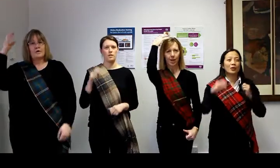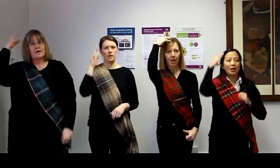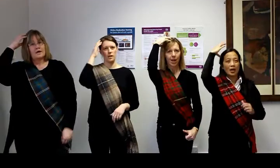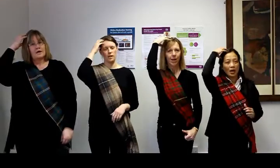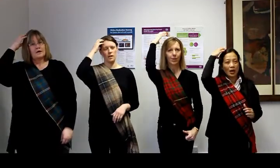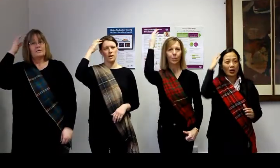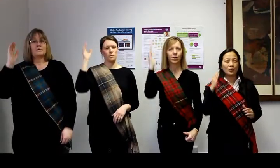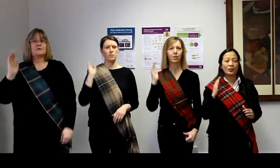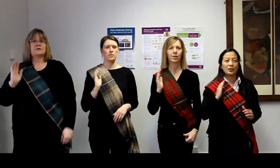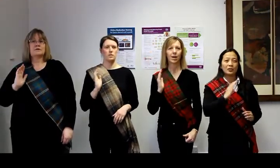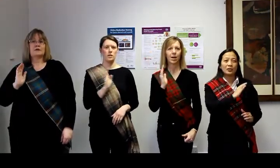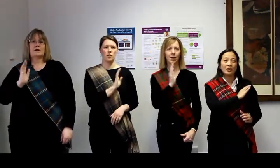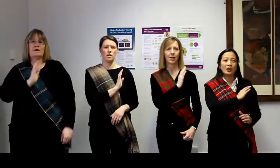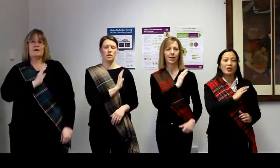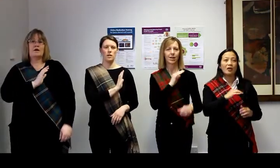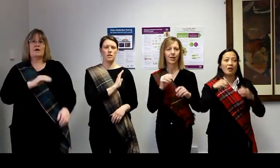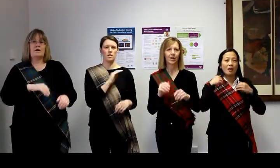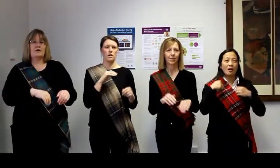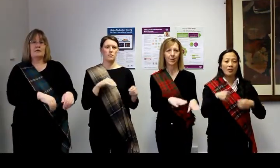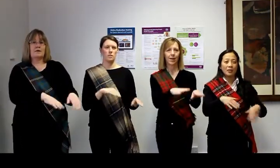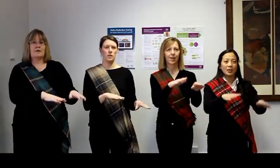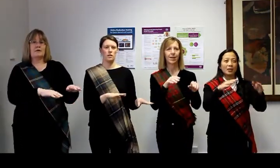in one's army,